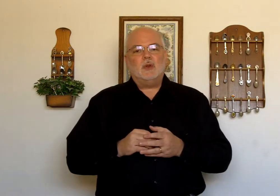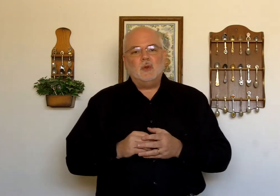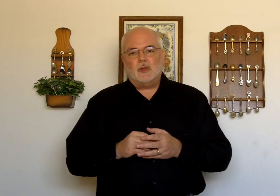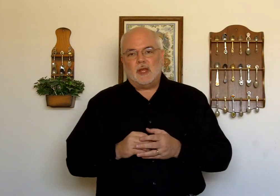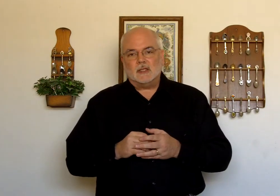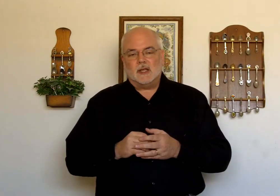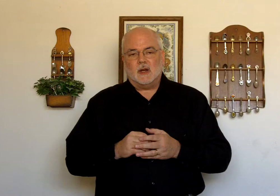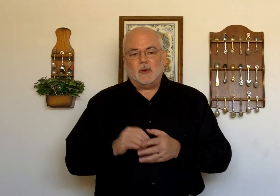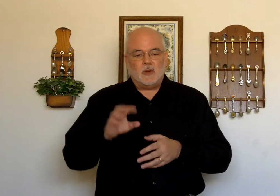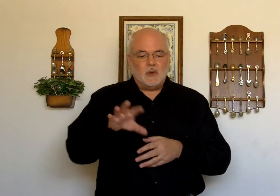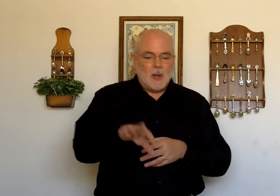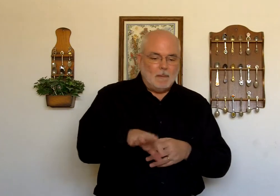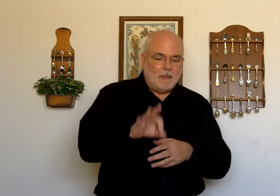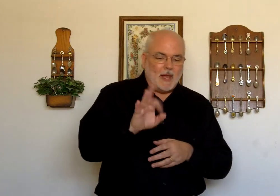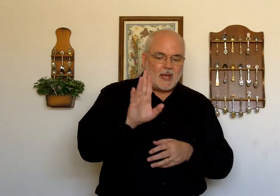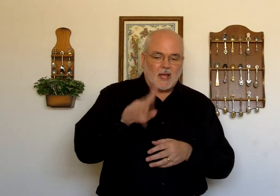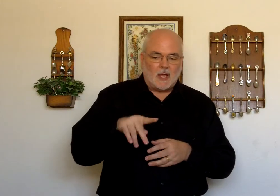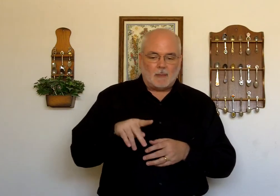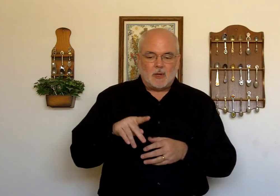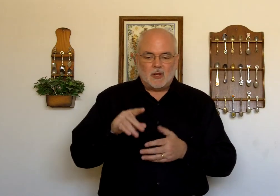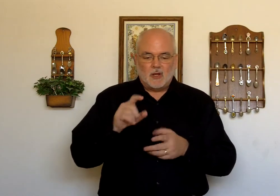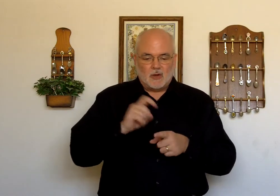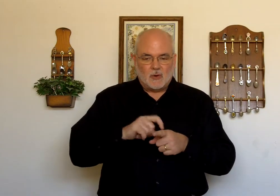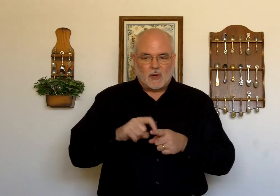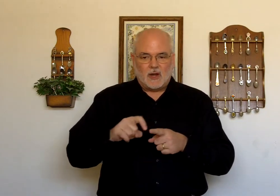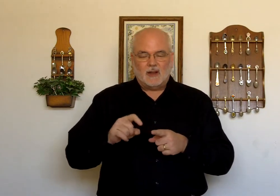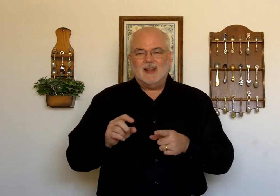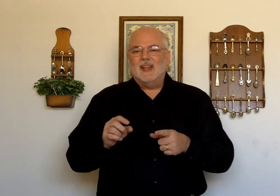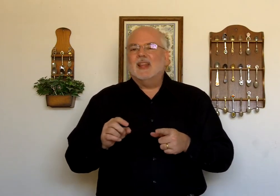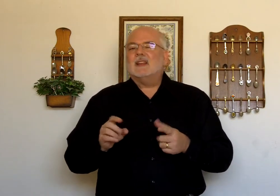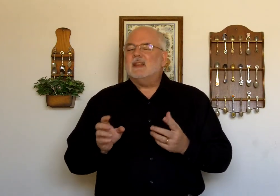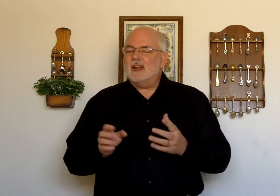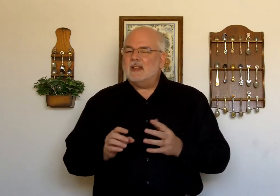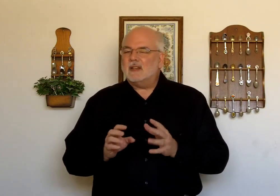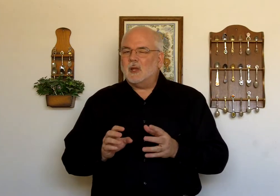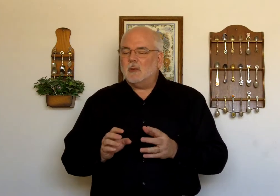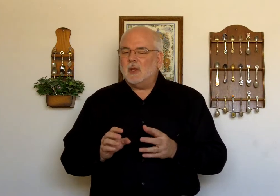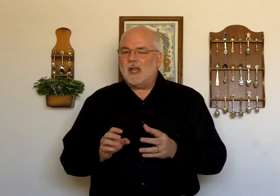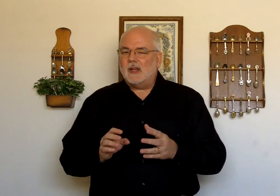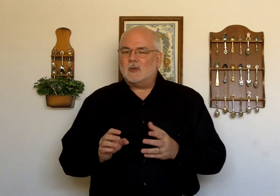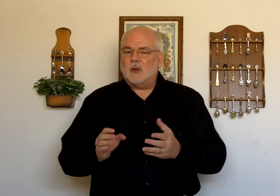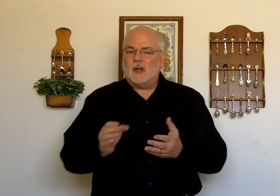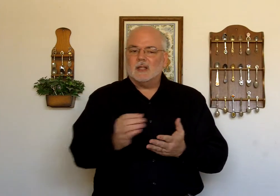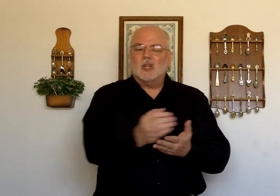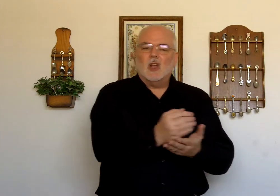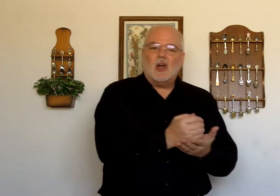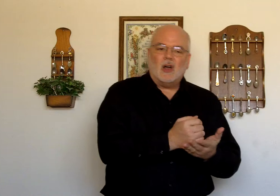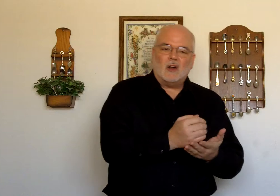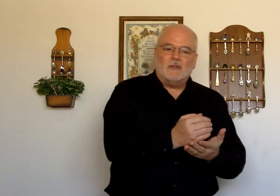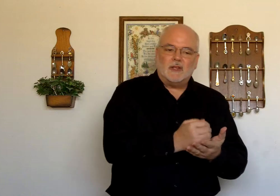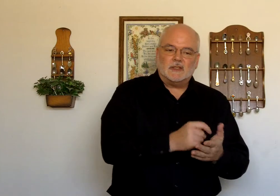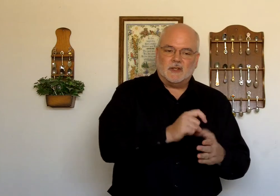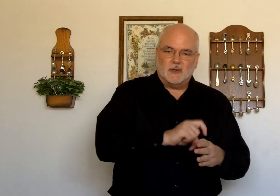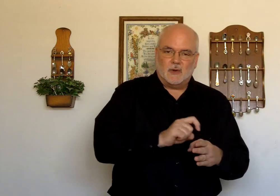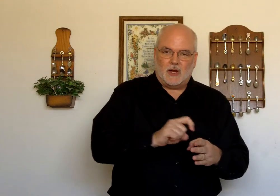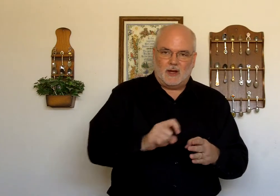two things here. We can do pick up green. That doesn't communicate as well as harvest green.